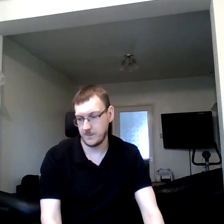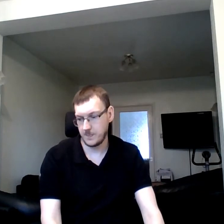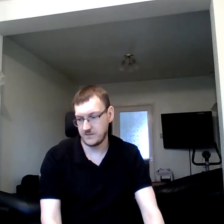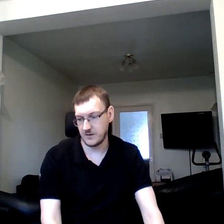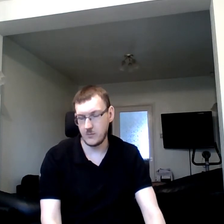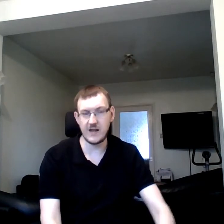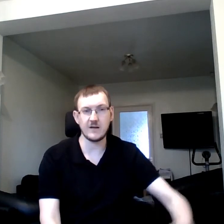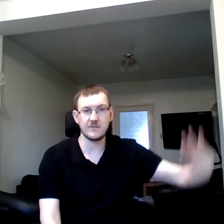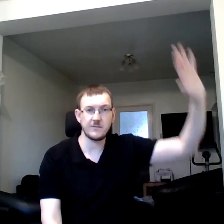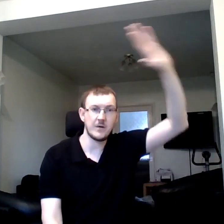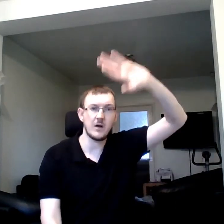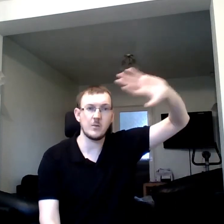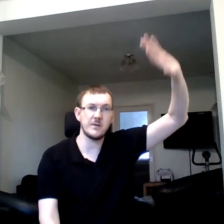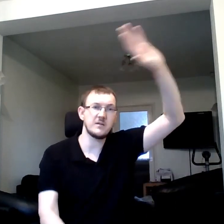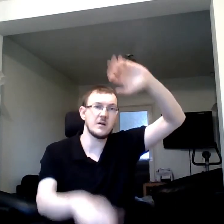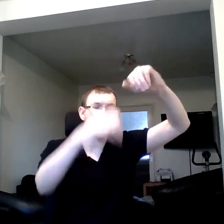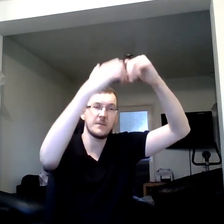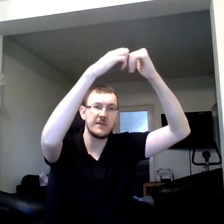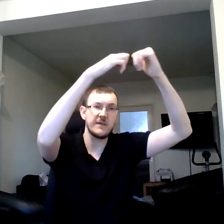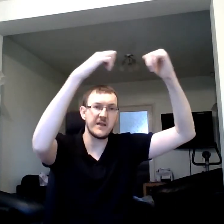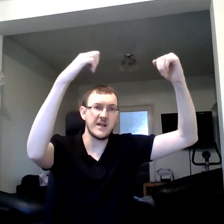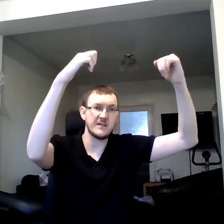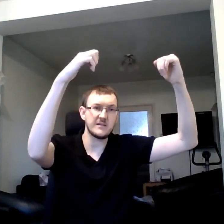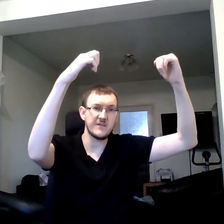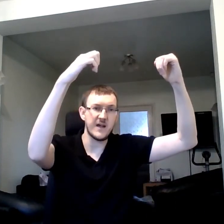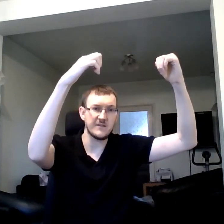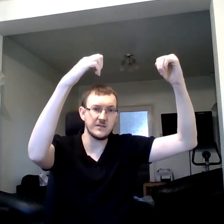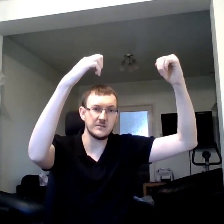So we have opened up the gates of heaven.